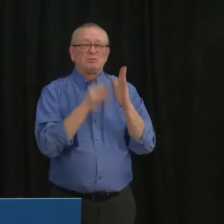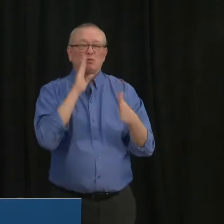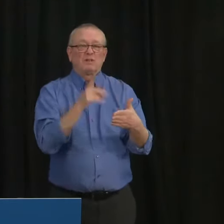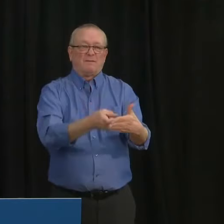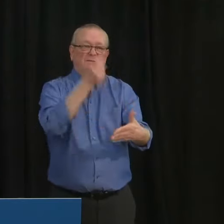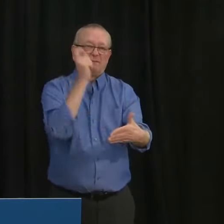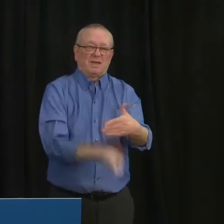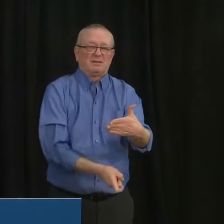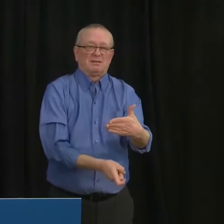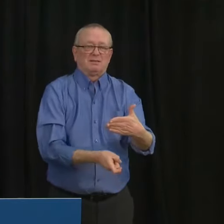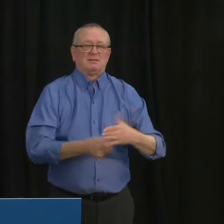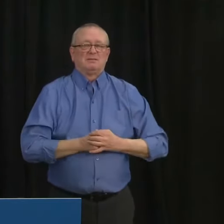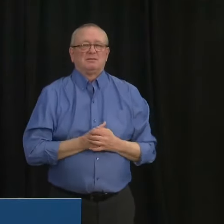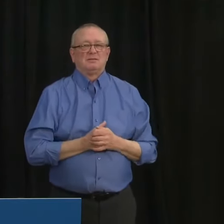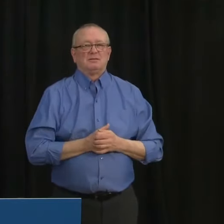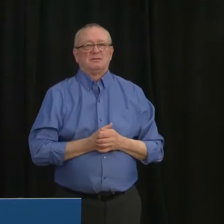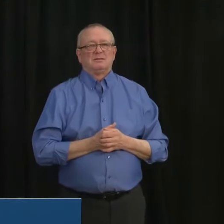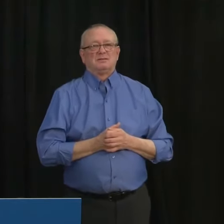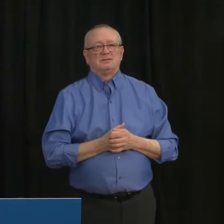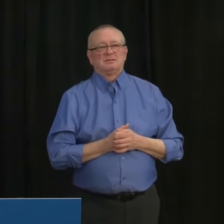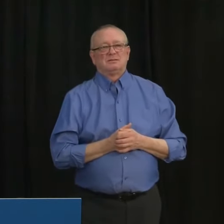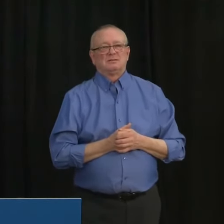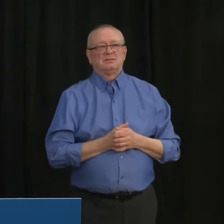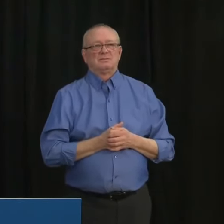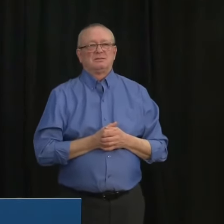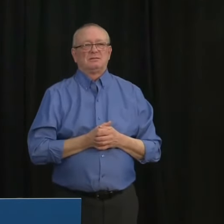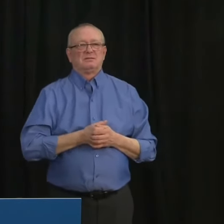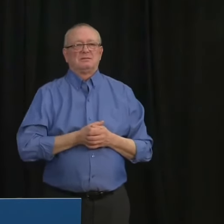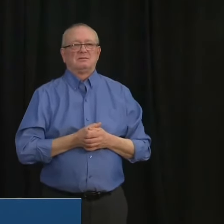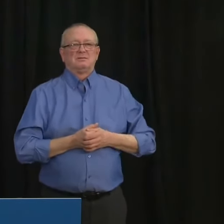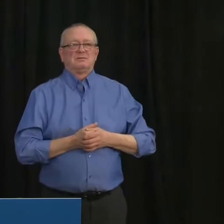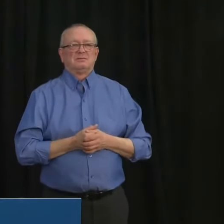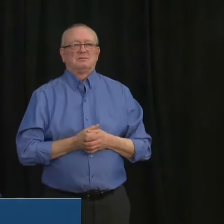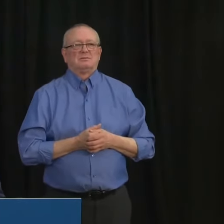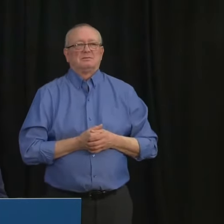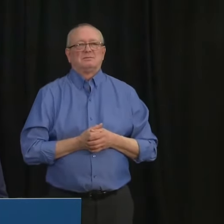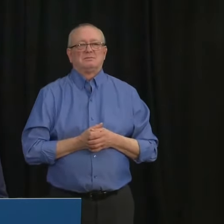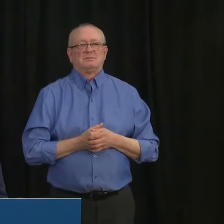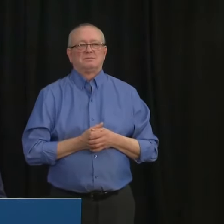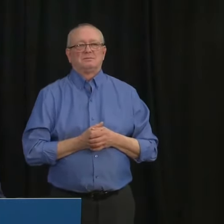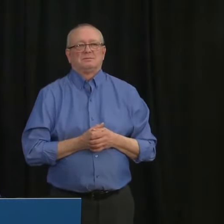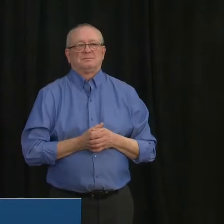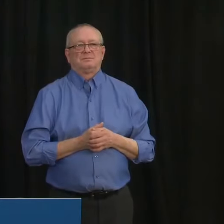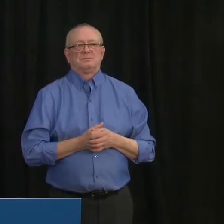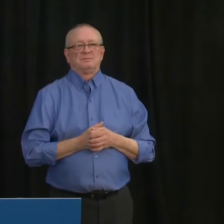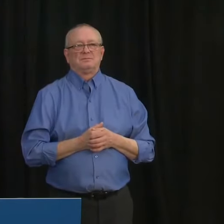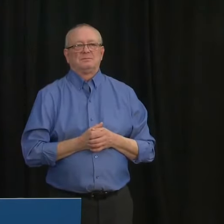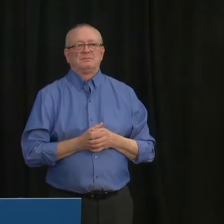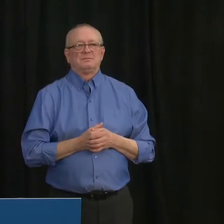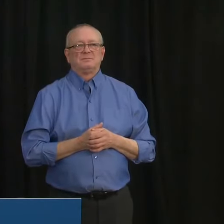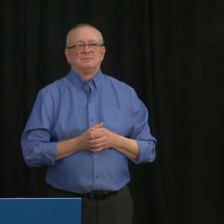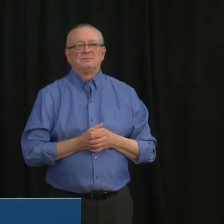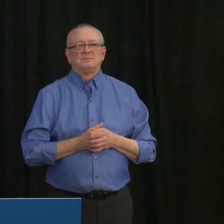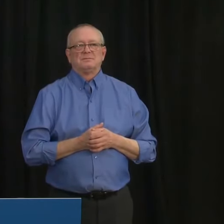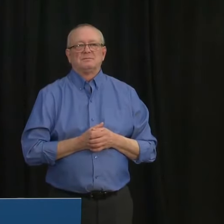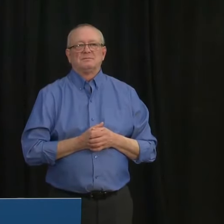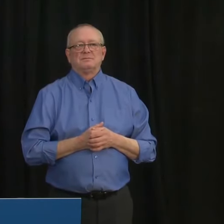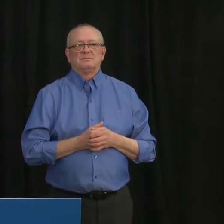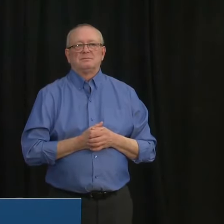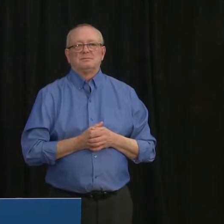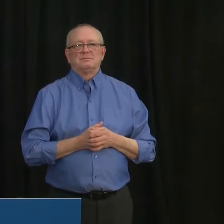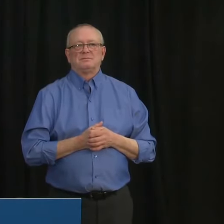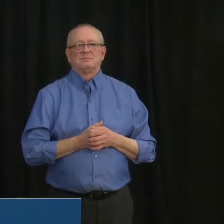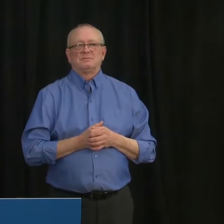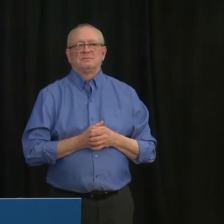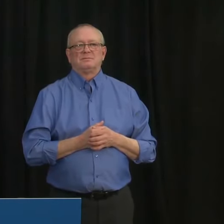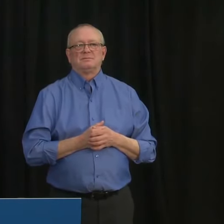who break these rules will be subject to fines. We also look at ways, we'll also look at ways, excuse me, to allow